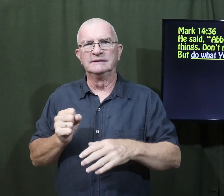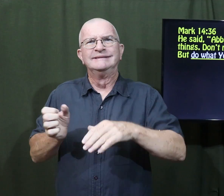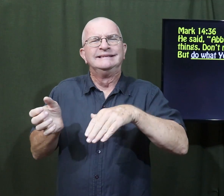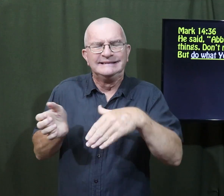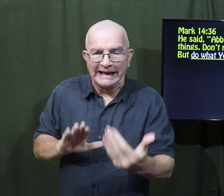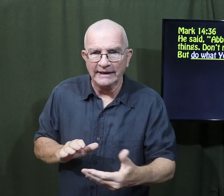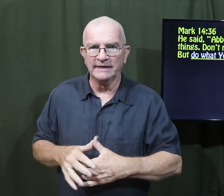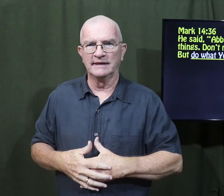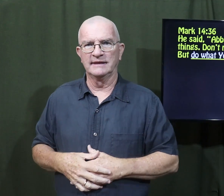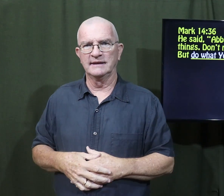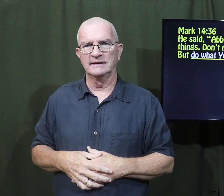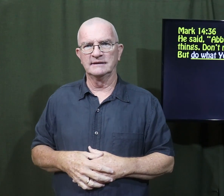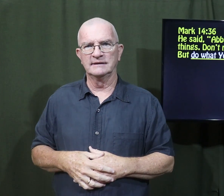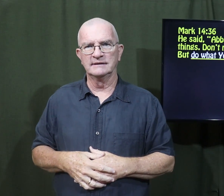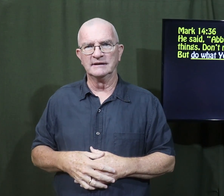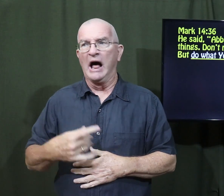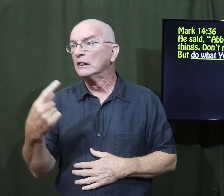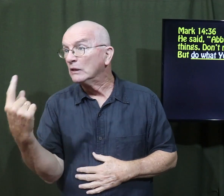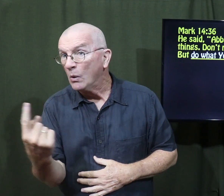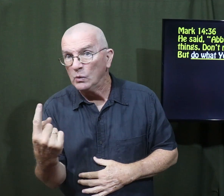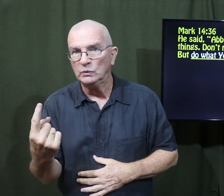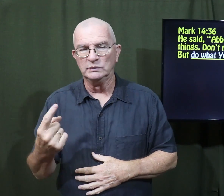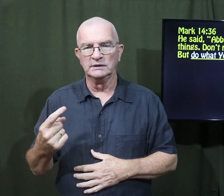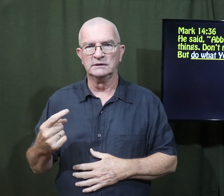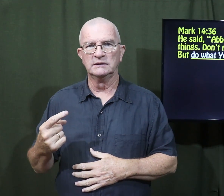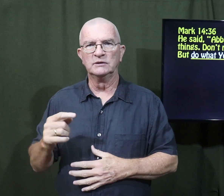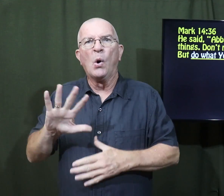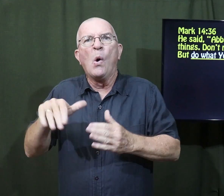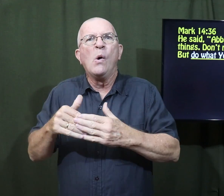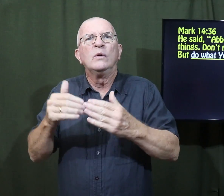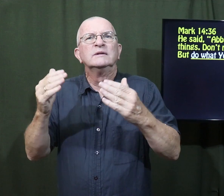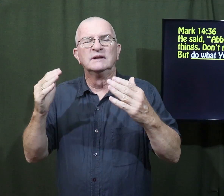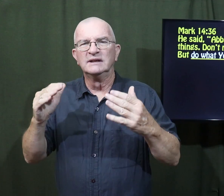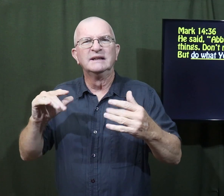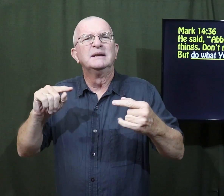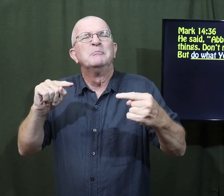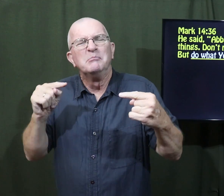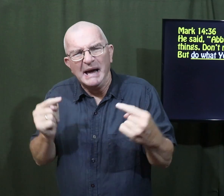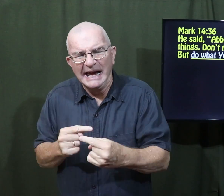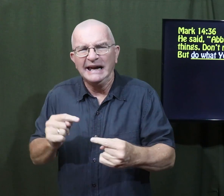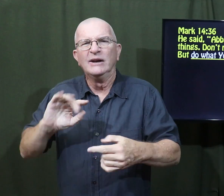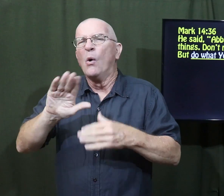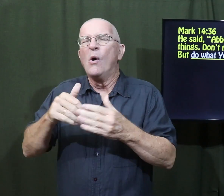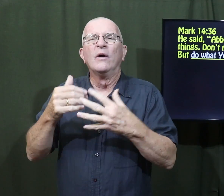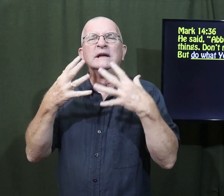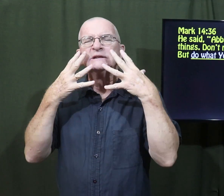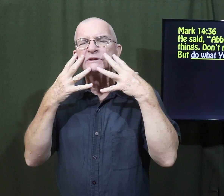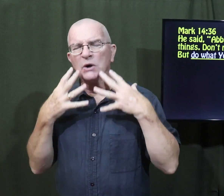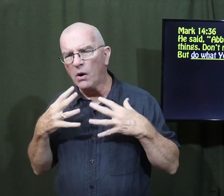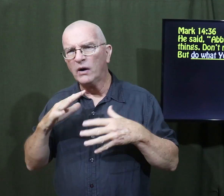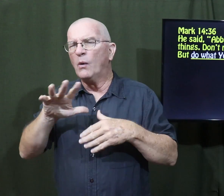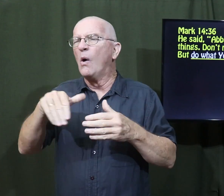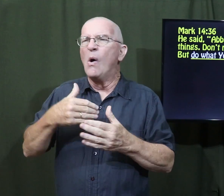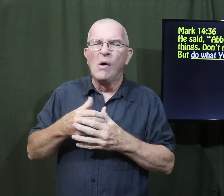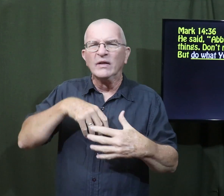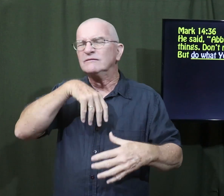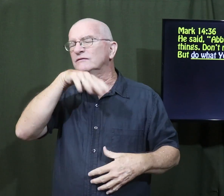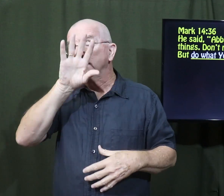suffering, the death, all alone, all the pain, all the sorrow,